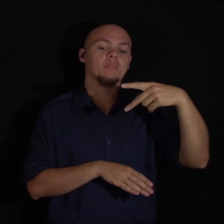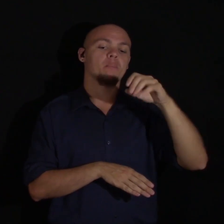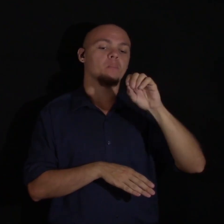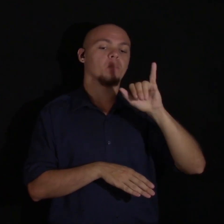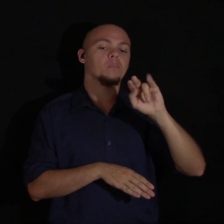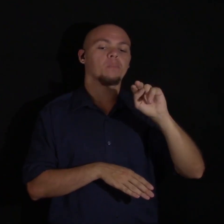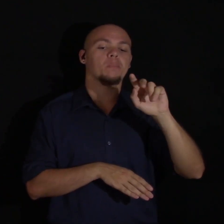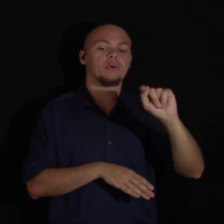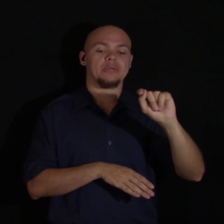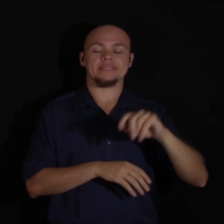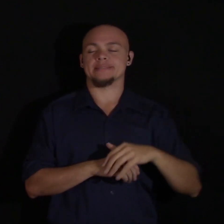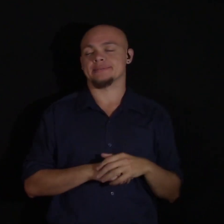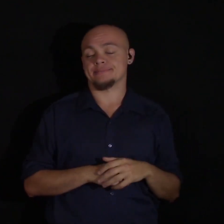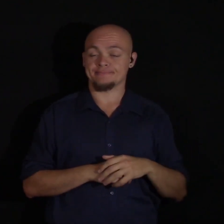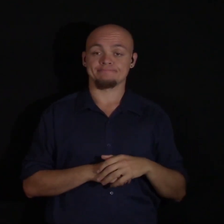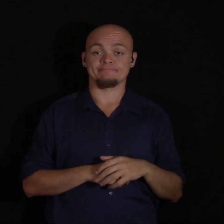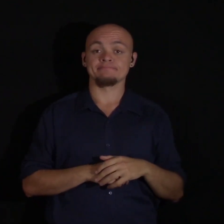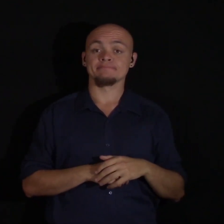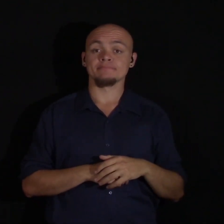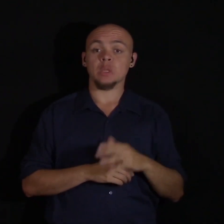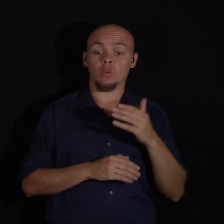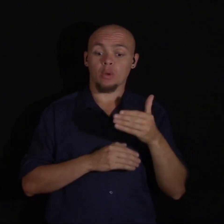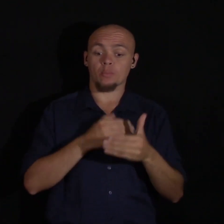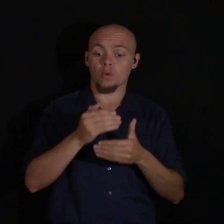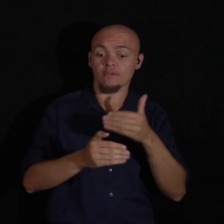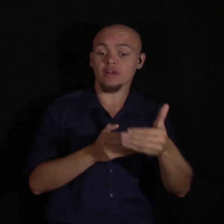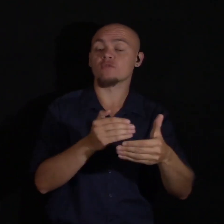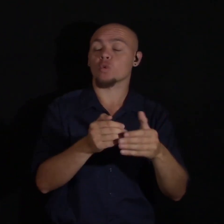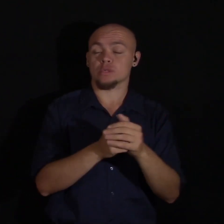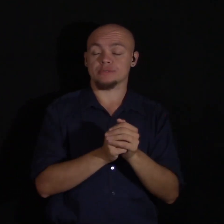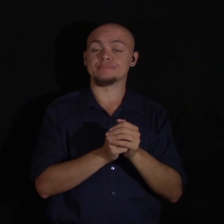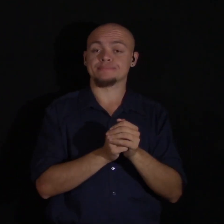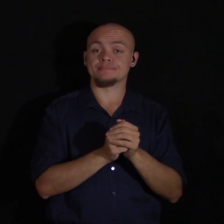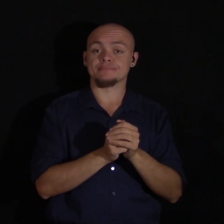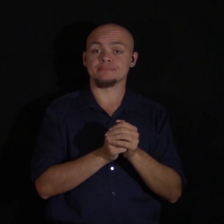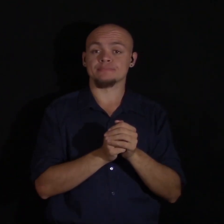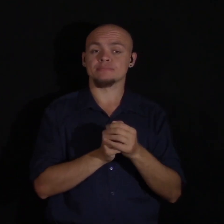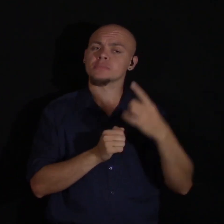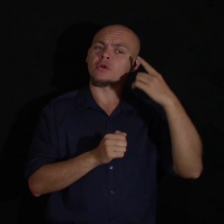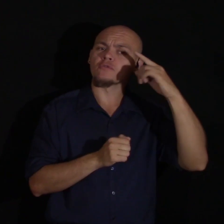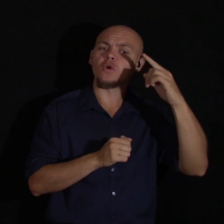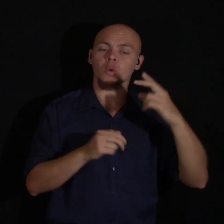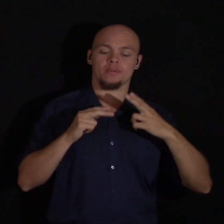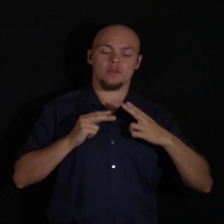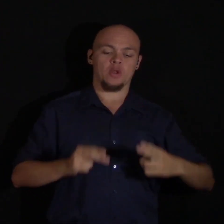We are moving forward. And we're doing it for humanity.